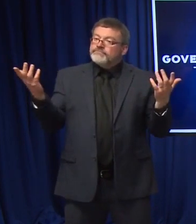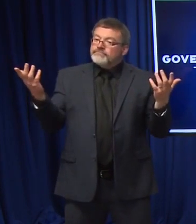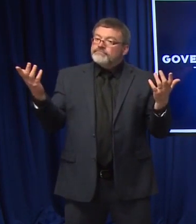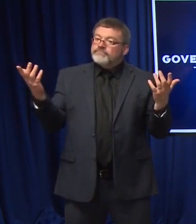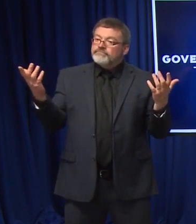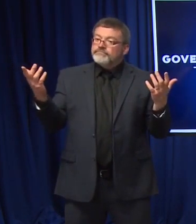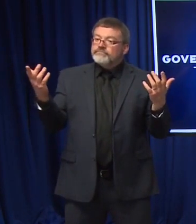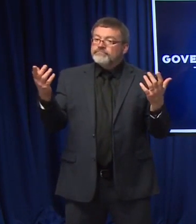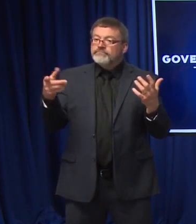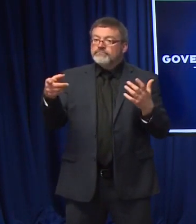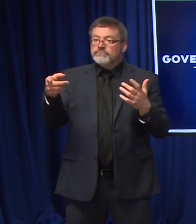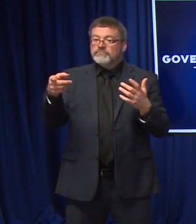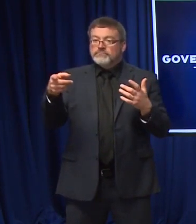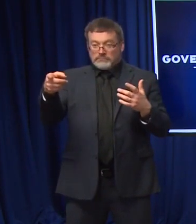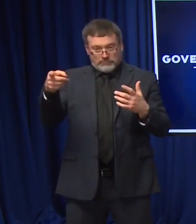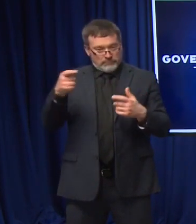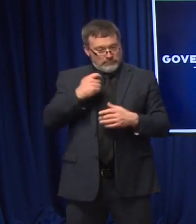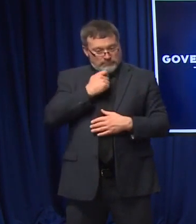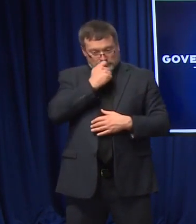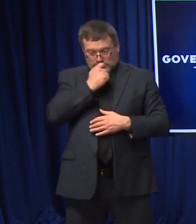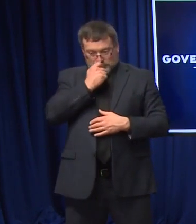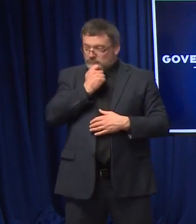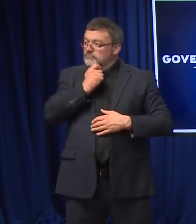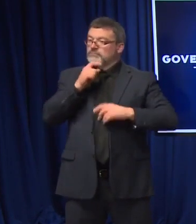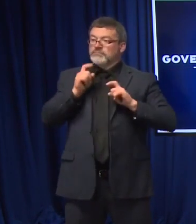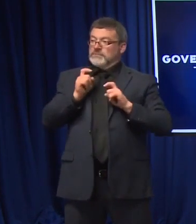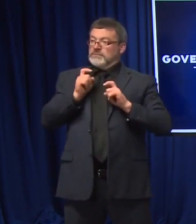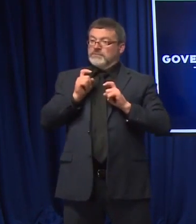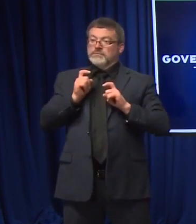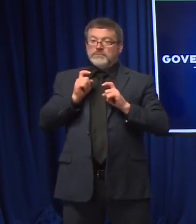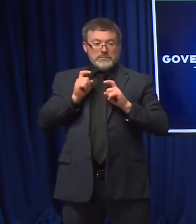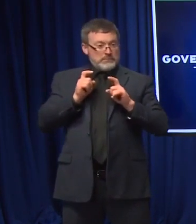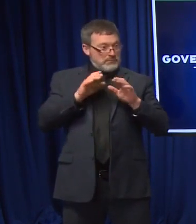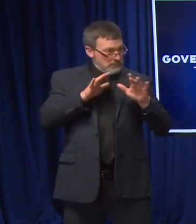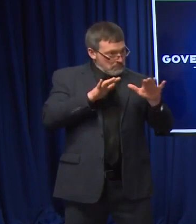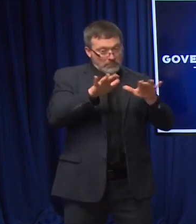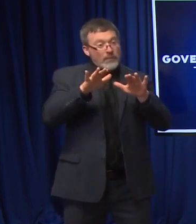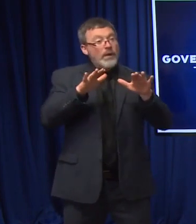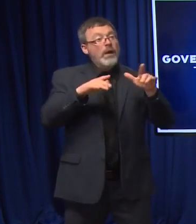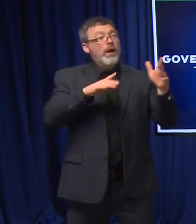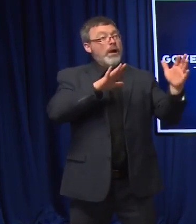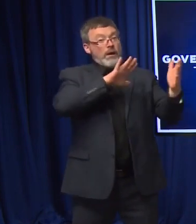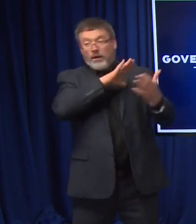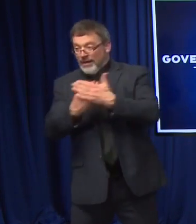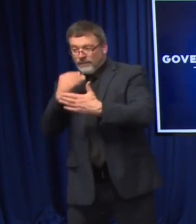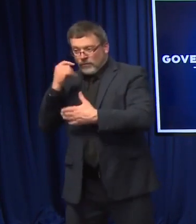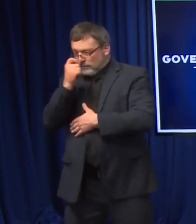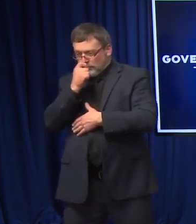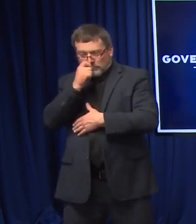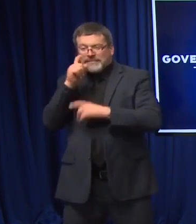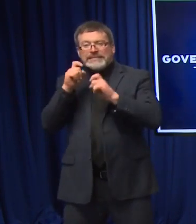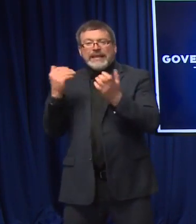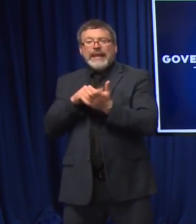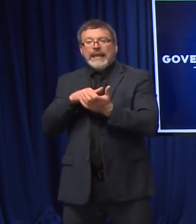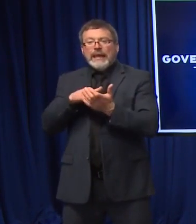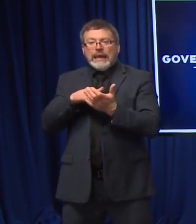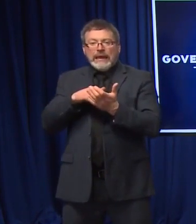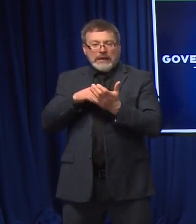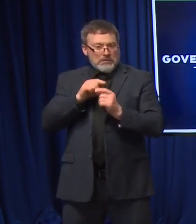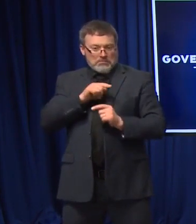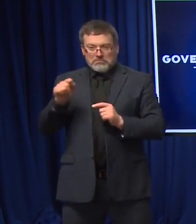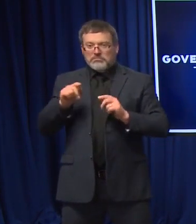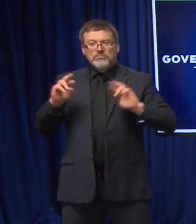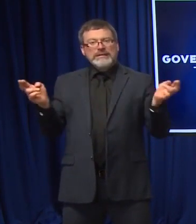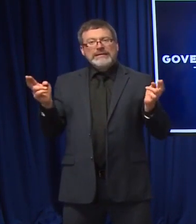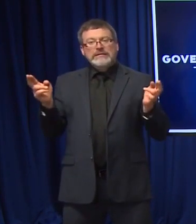for COVID-19 when they come back after traveling across the country, for example. So I think there's some common sense approaches that people